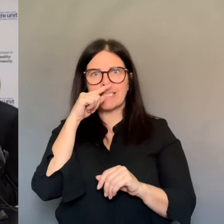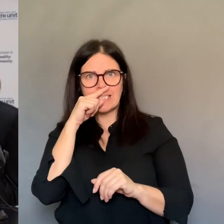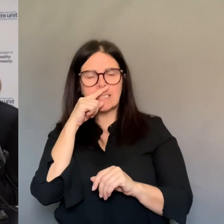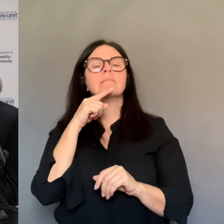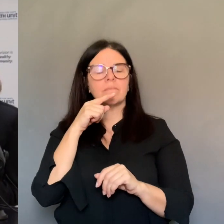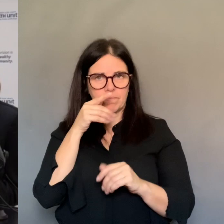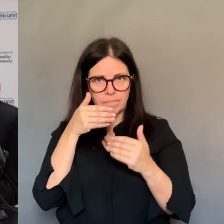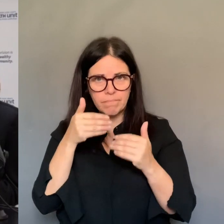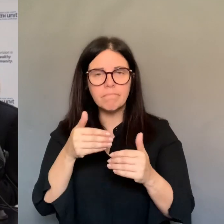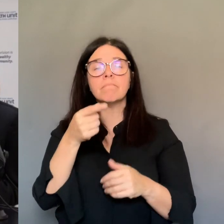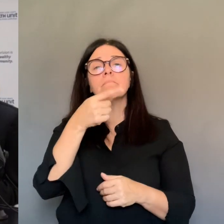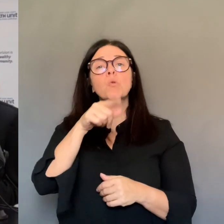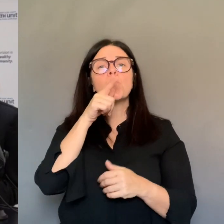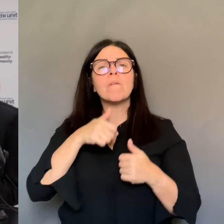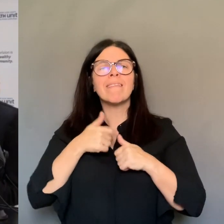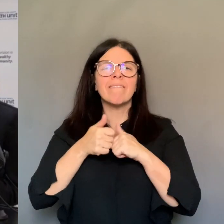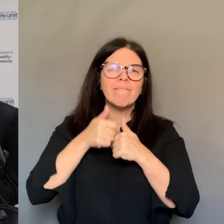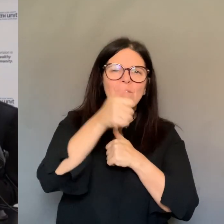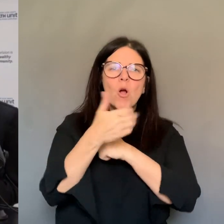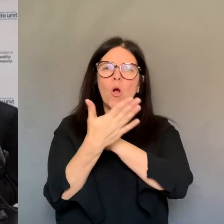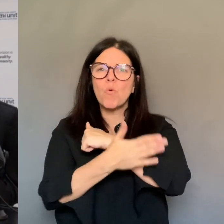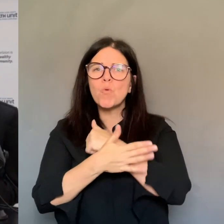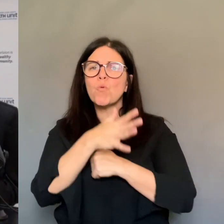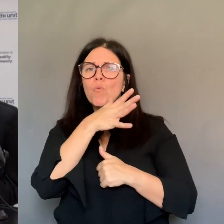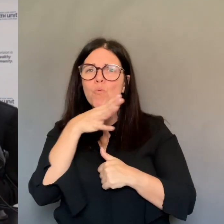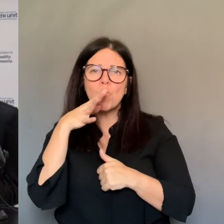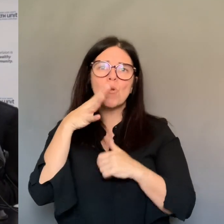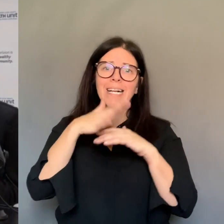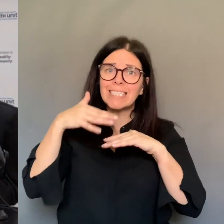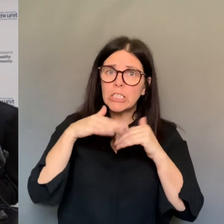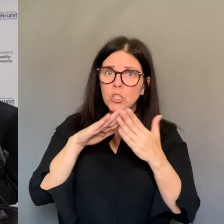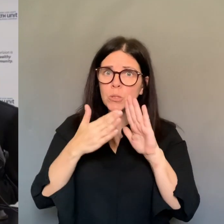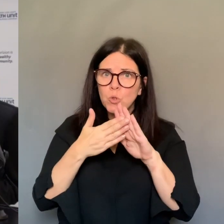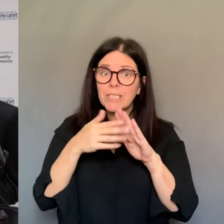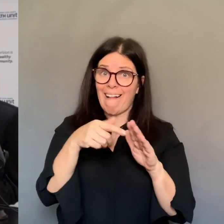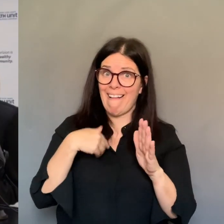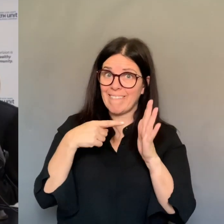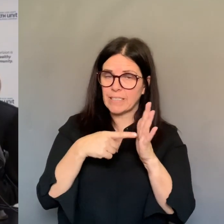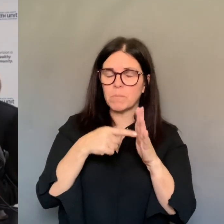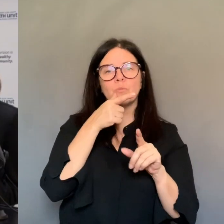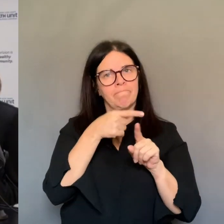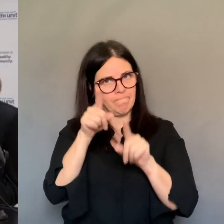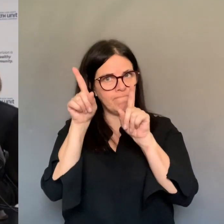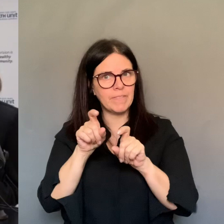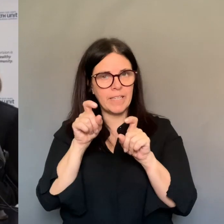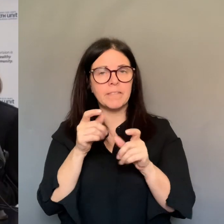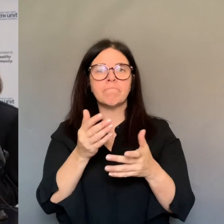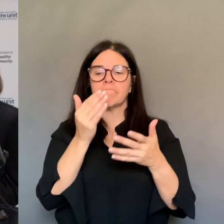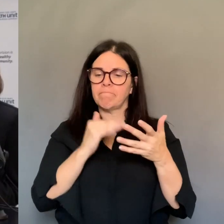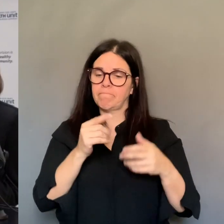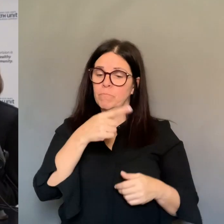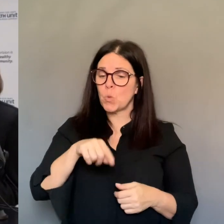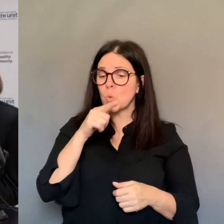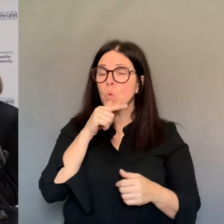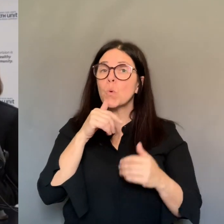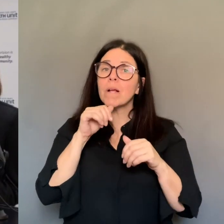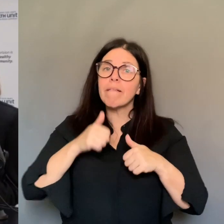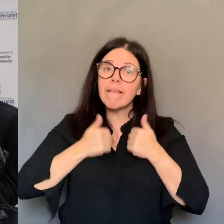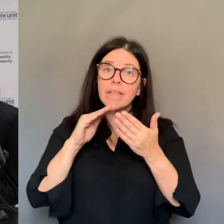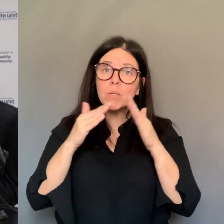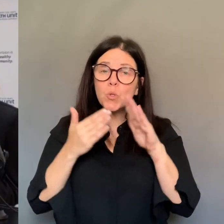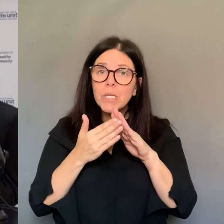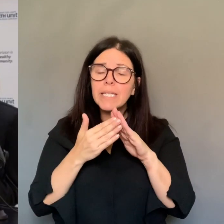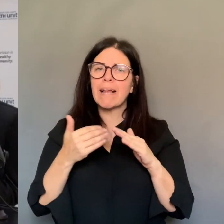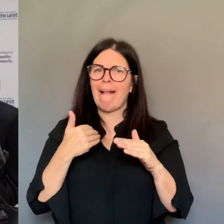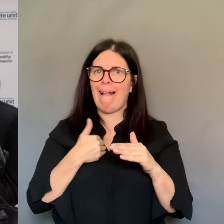with medical comorbidities such as cardiovascular disease, diabetes, and symptomatic community people who are working in an